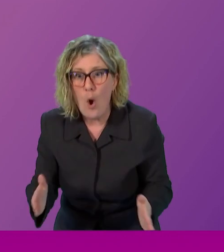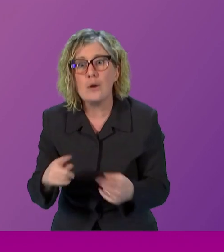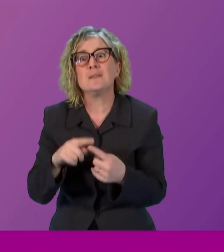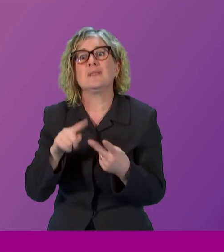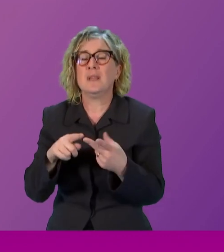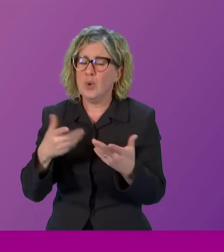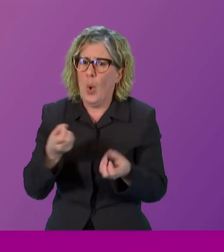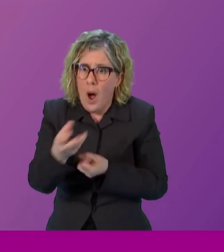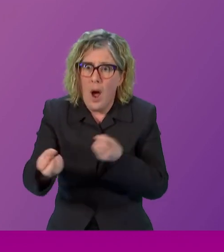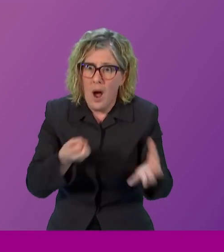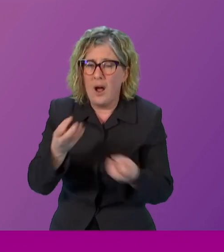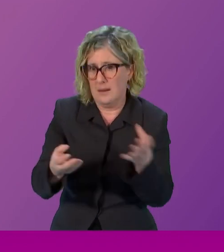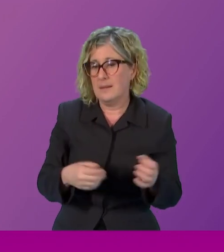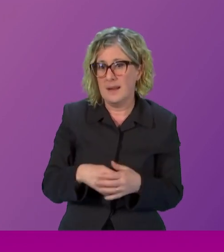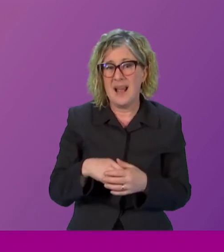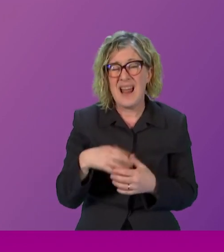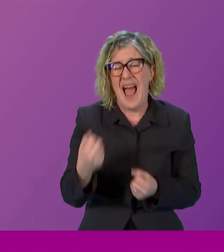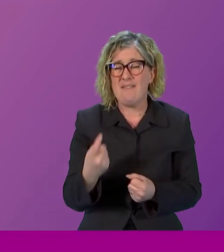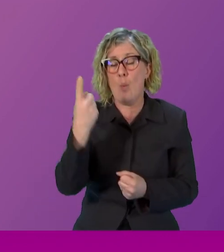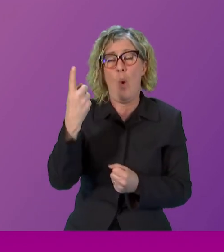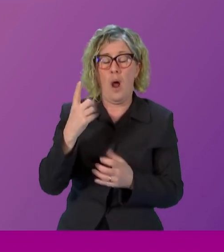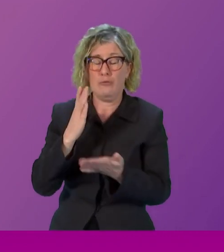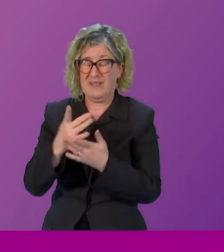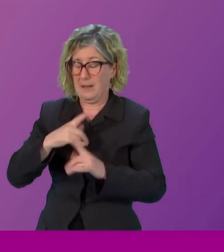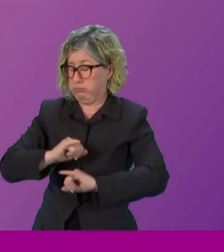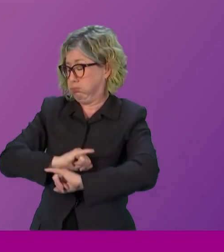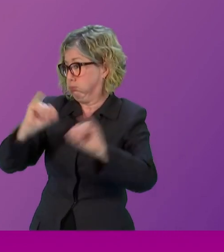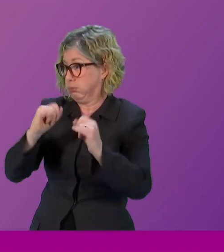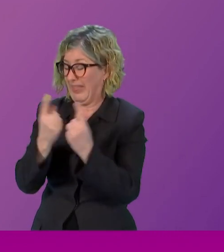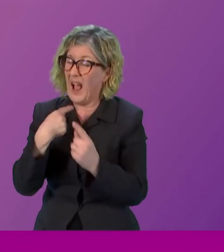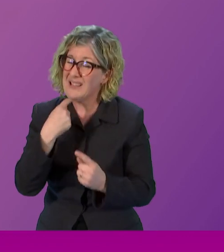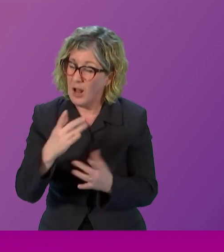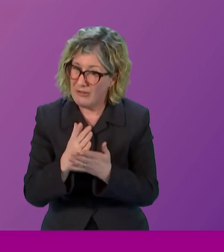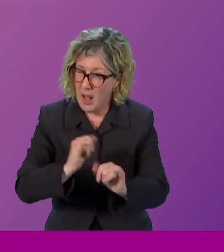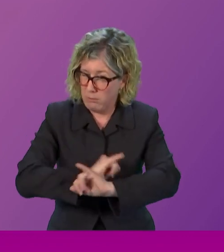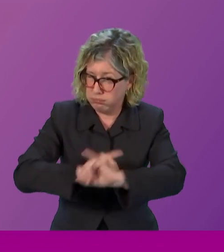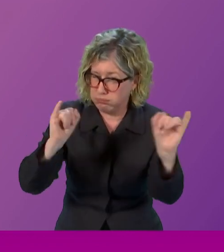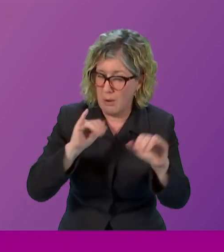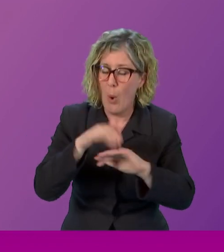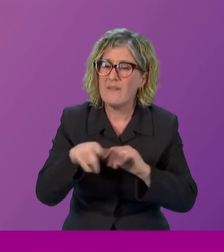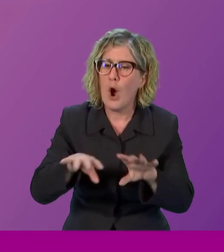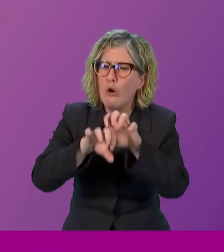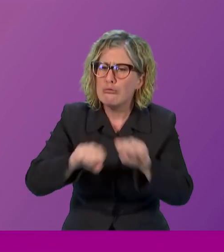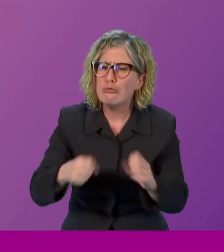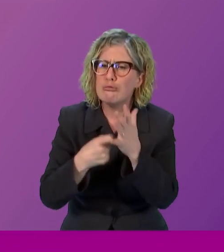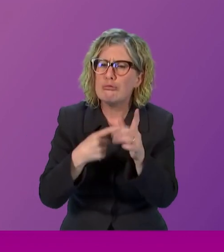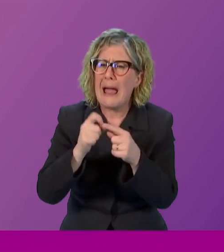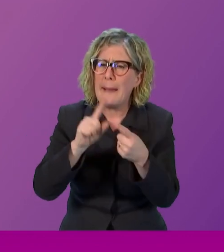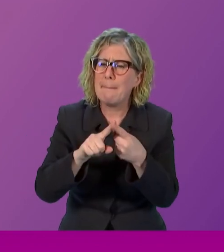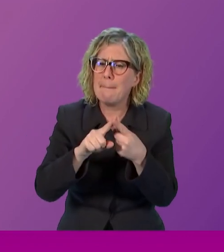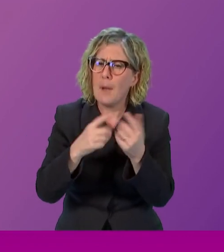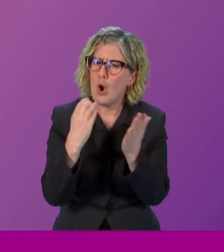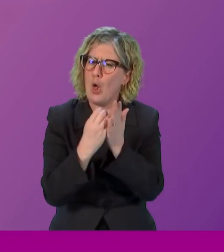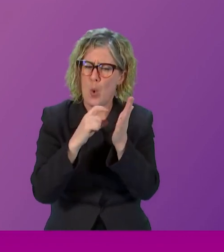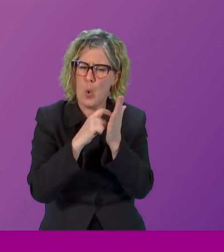for example the obscenity and I use that word deliberately the obscenity of the rape clause which has a disproportionate